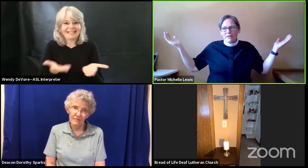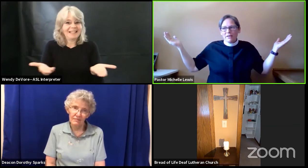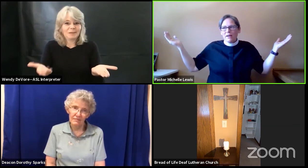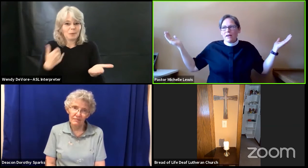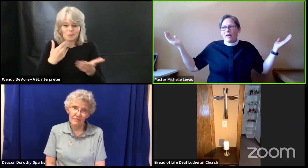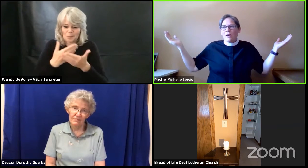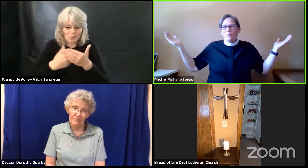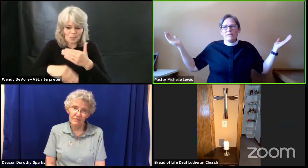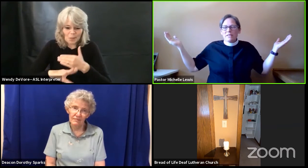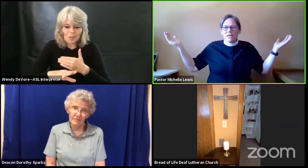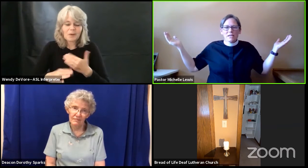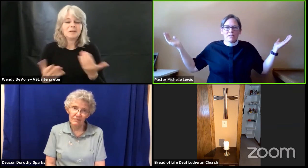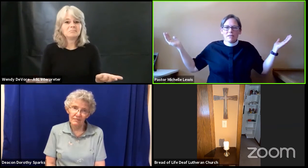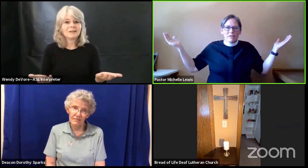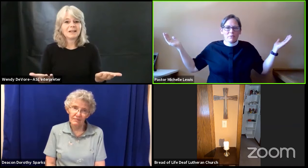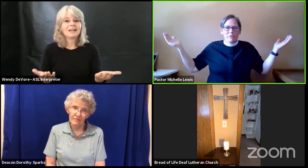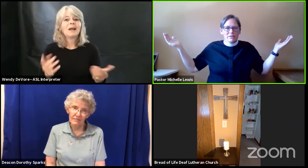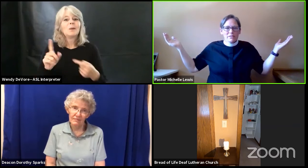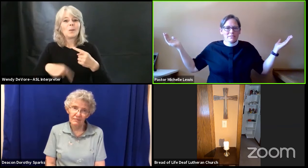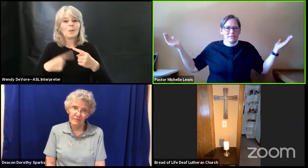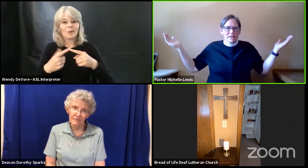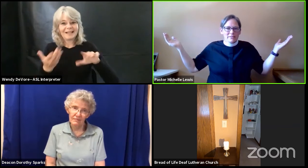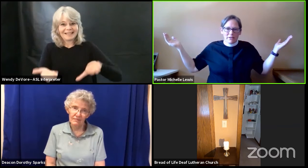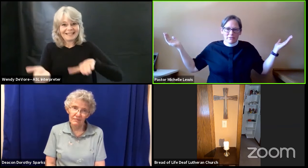And we take nothing with us at death.